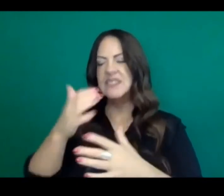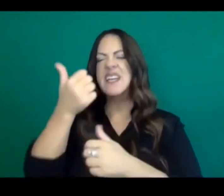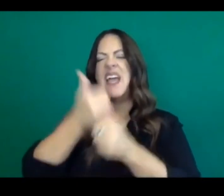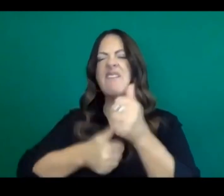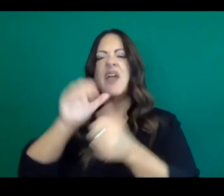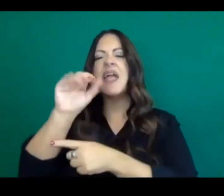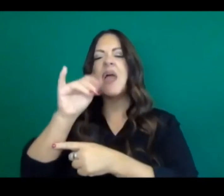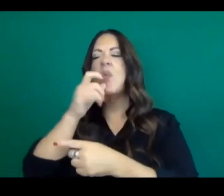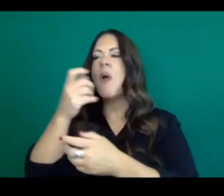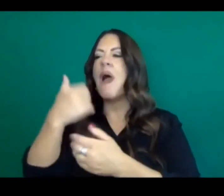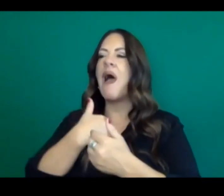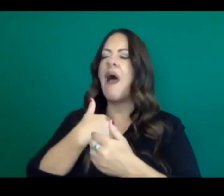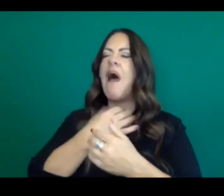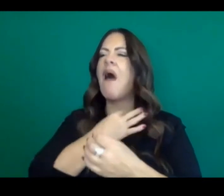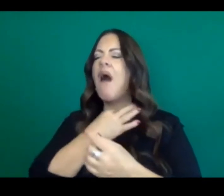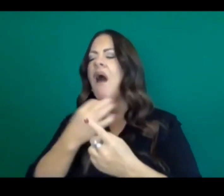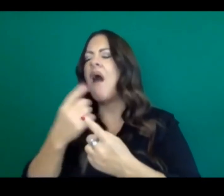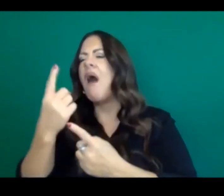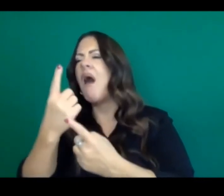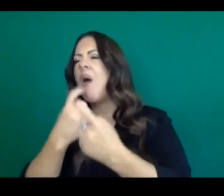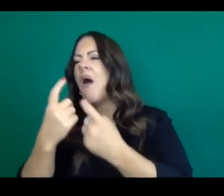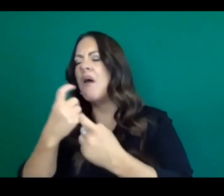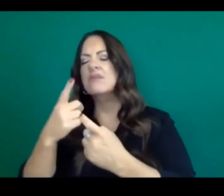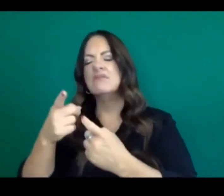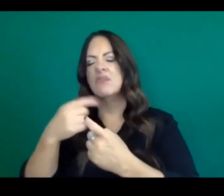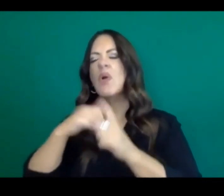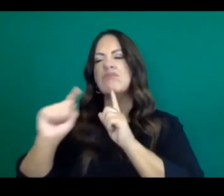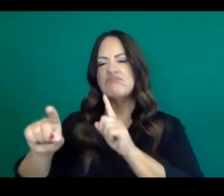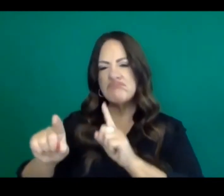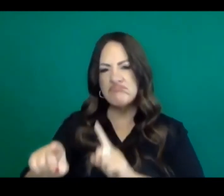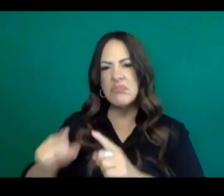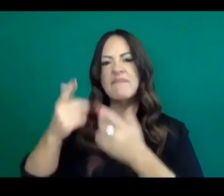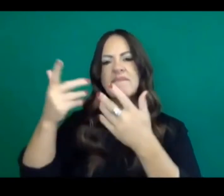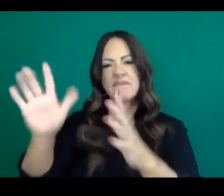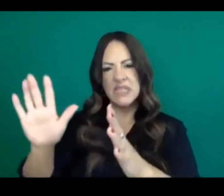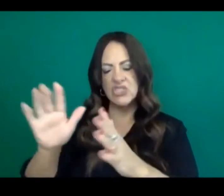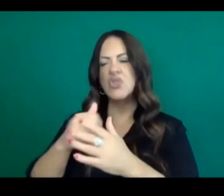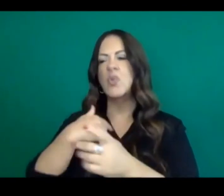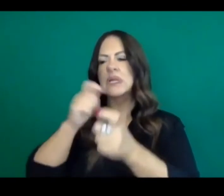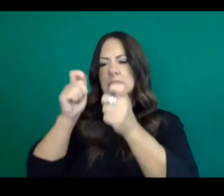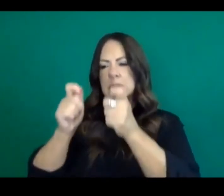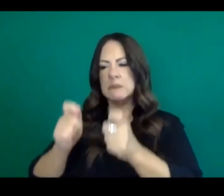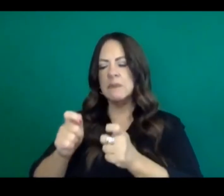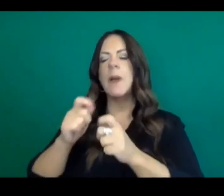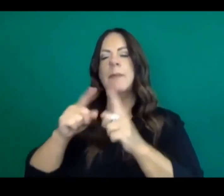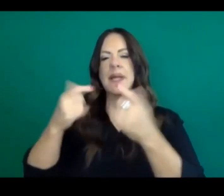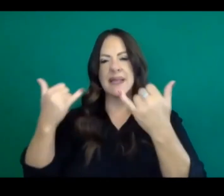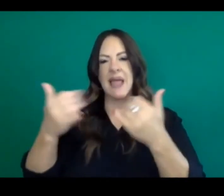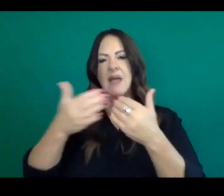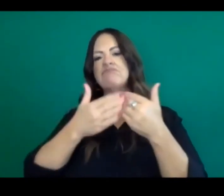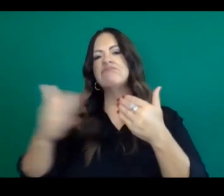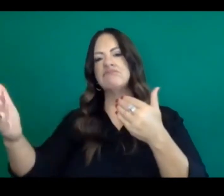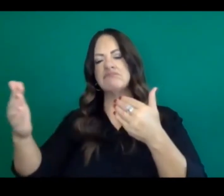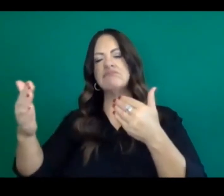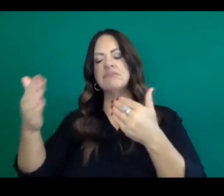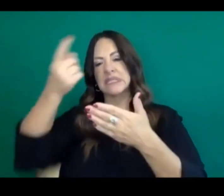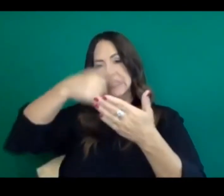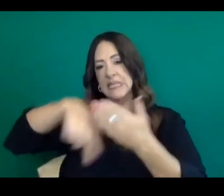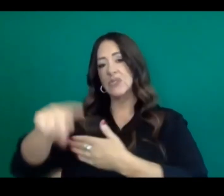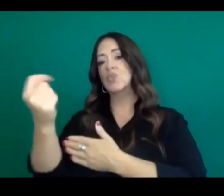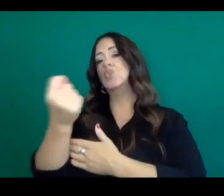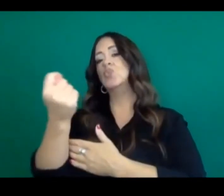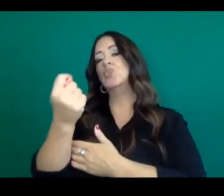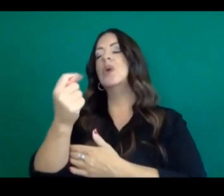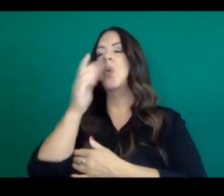sure that the data was accurate, had some adjustments that were made, and now anticipate moving forward next Tuesday,